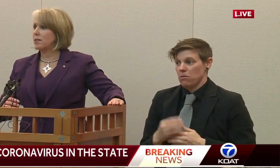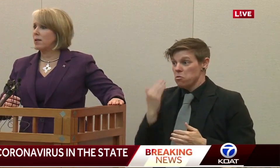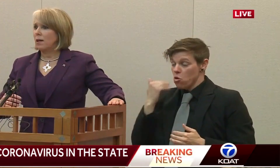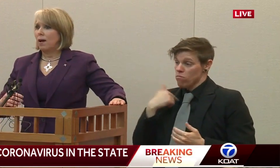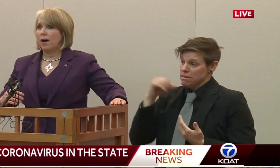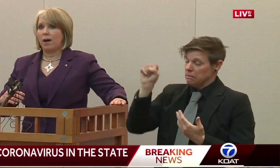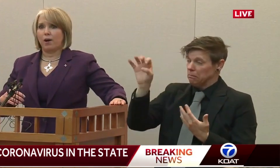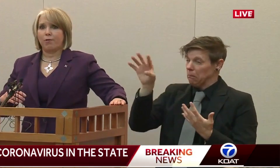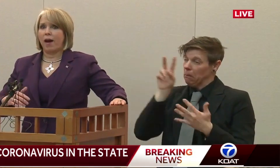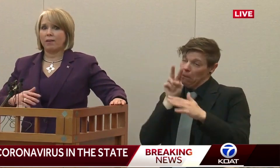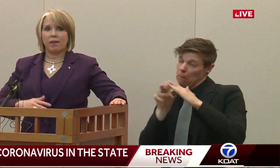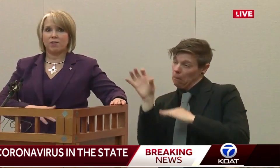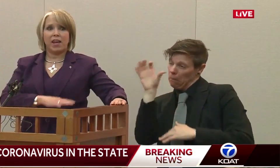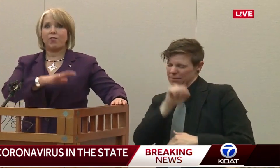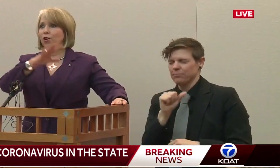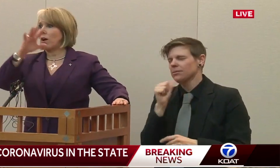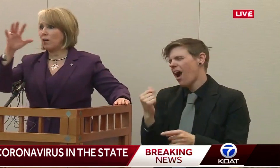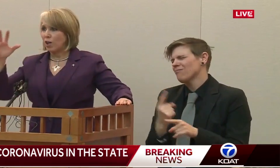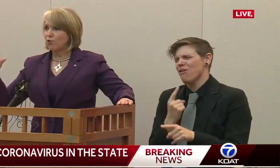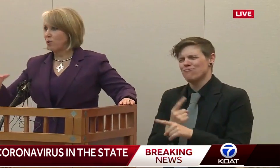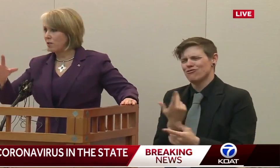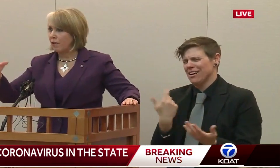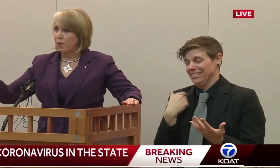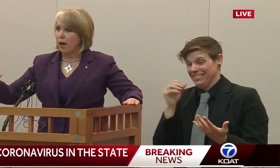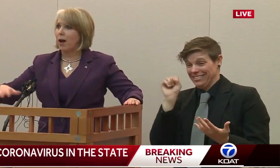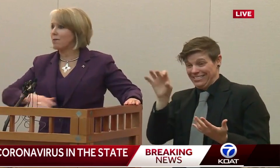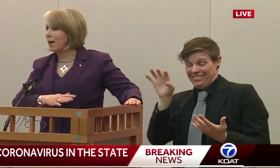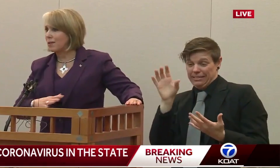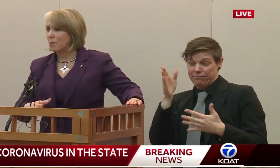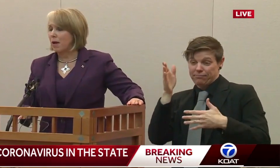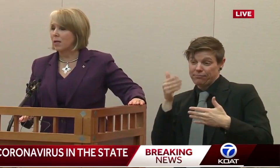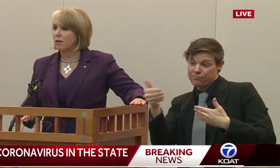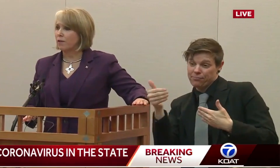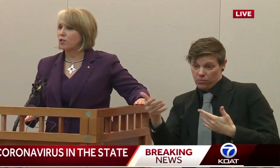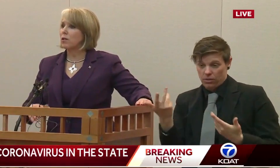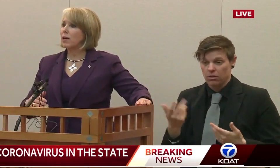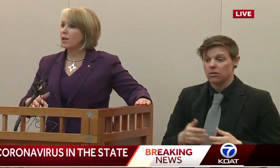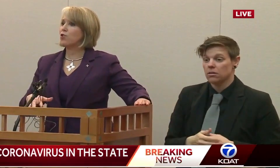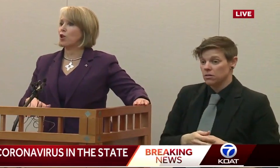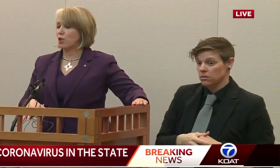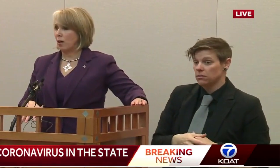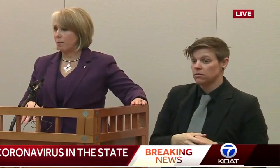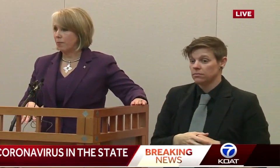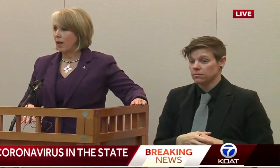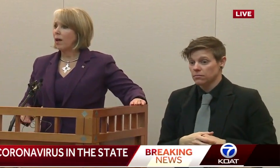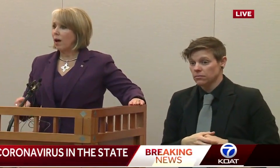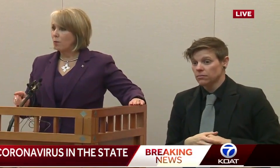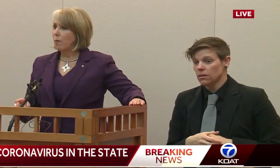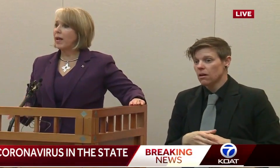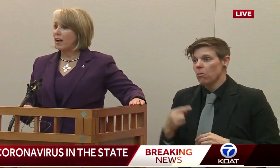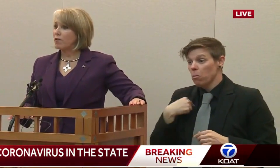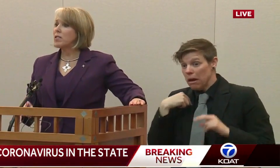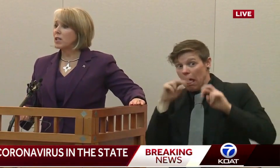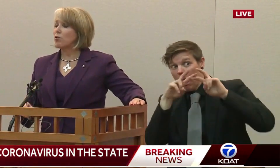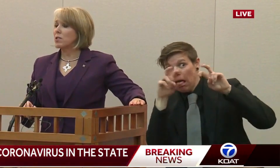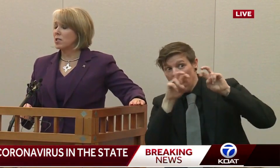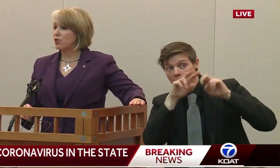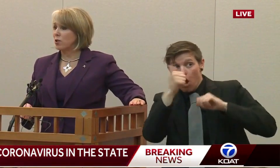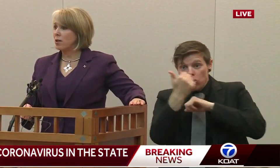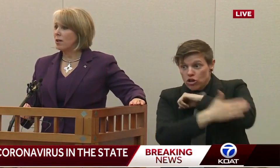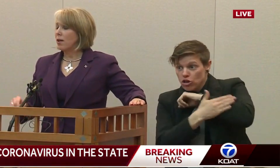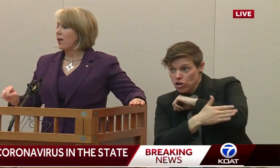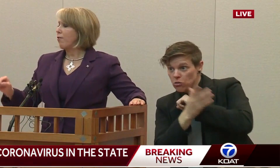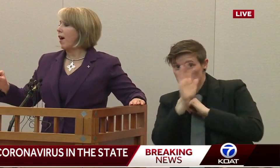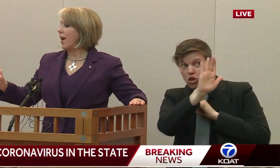difference, that as the other countries figure it out, that's going to make a difference. Here's our job. And we'll make every single